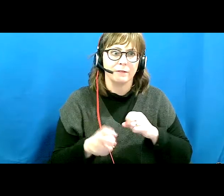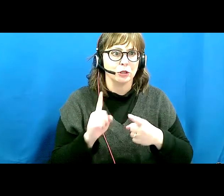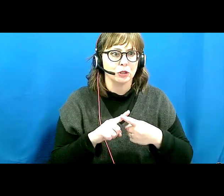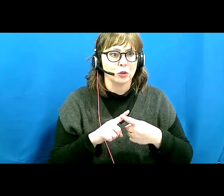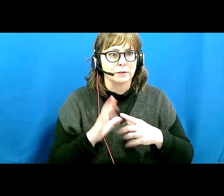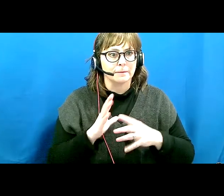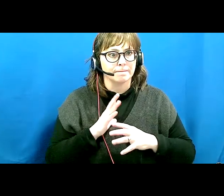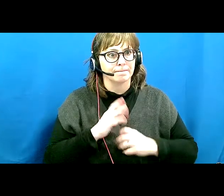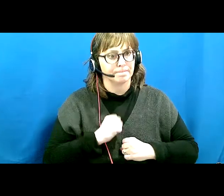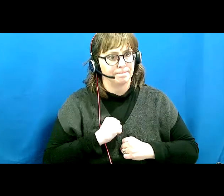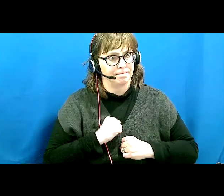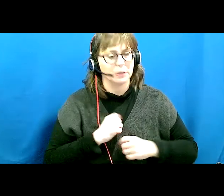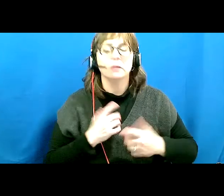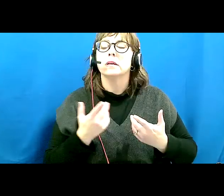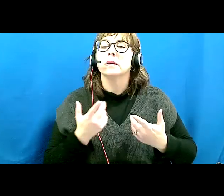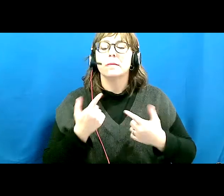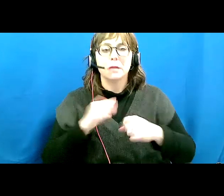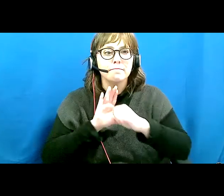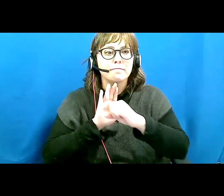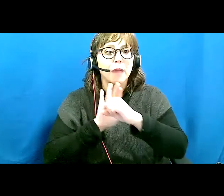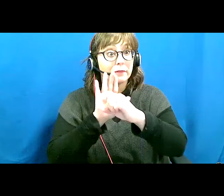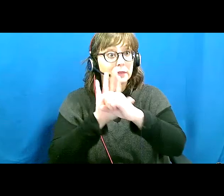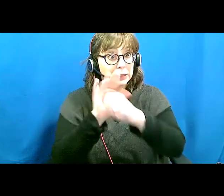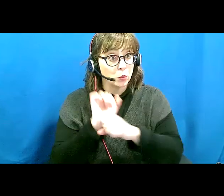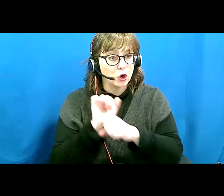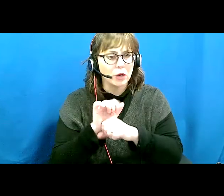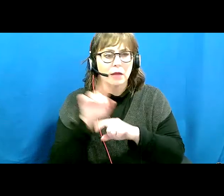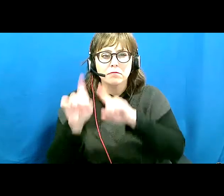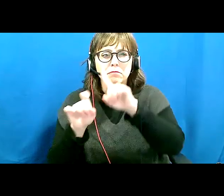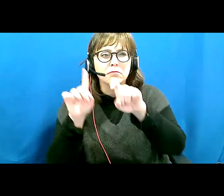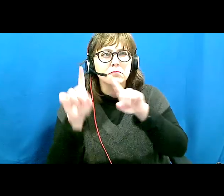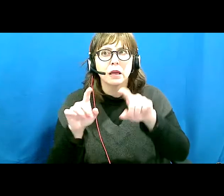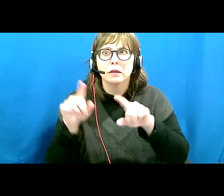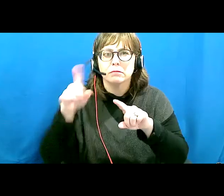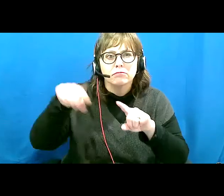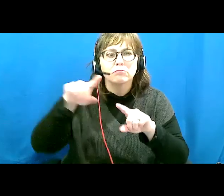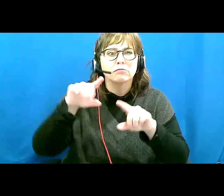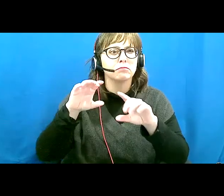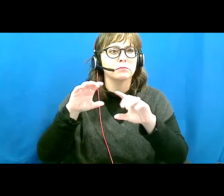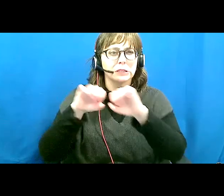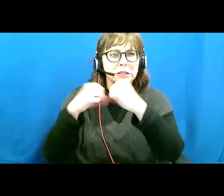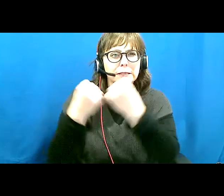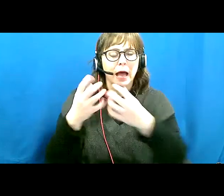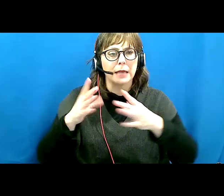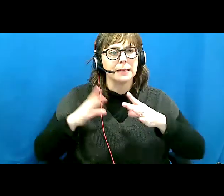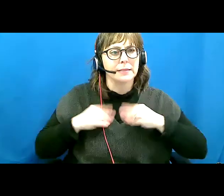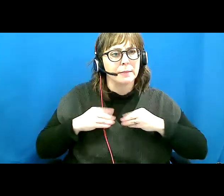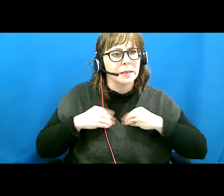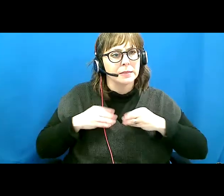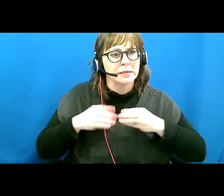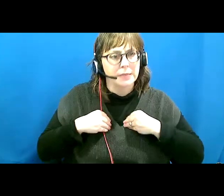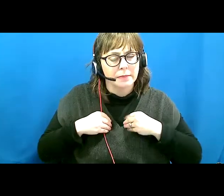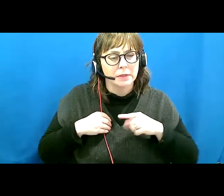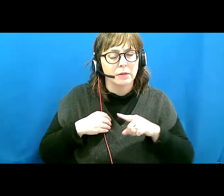my advocacy work as I began to poke and prod at things that have become culturally acceptable I have found the intentionally offensive